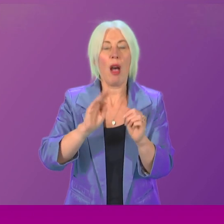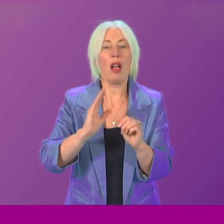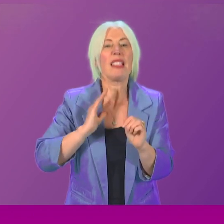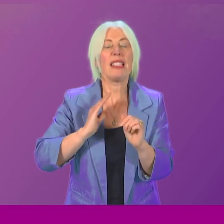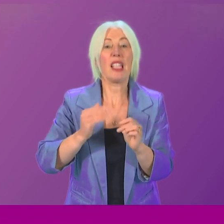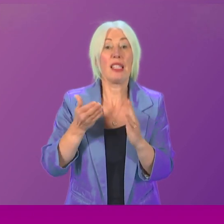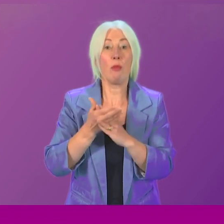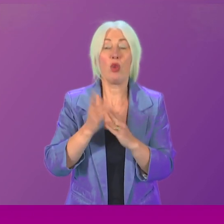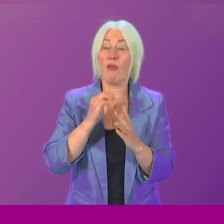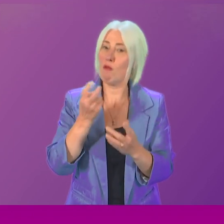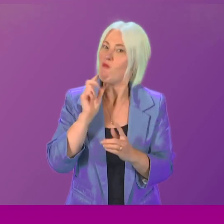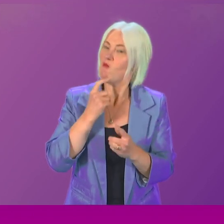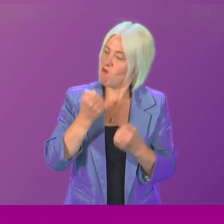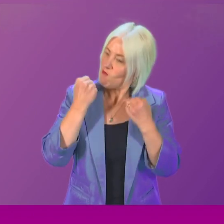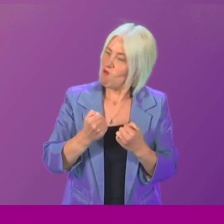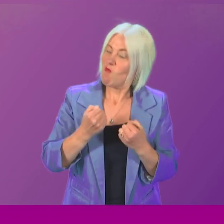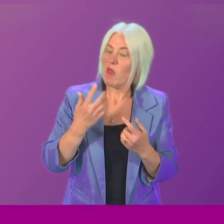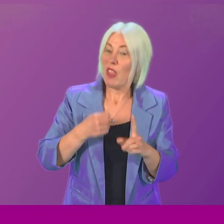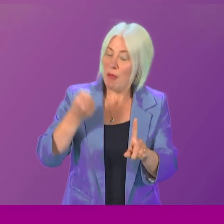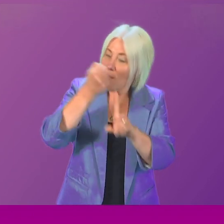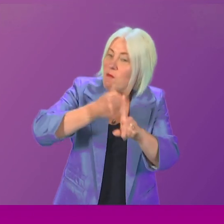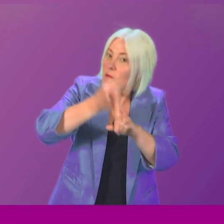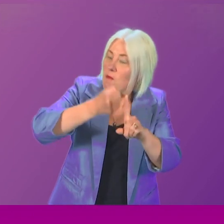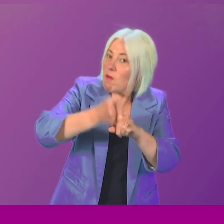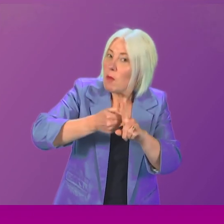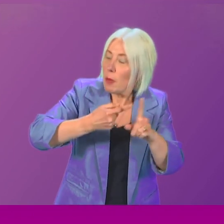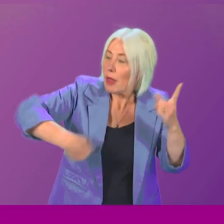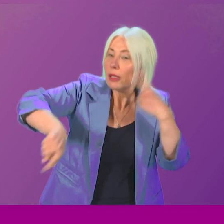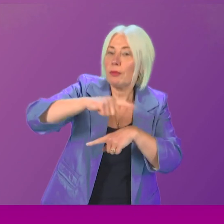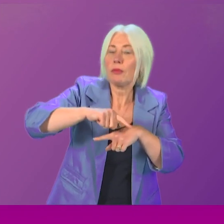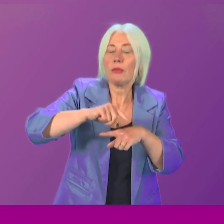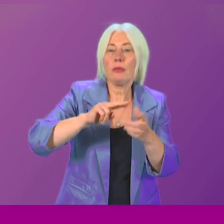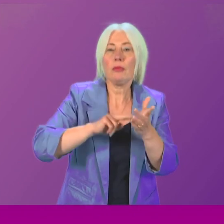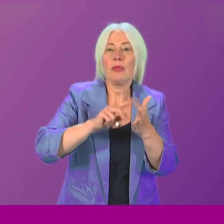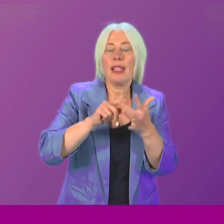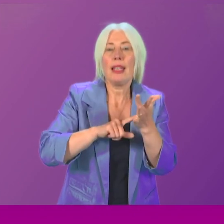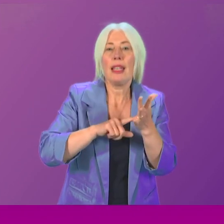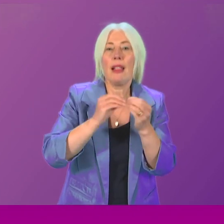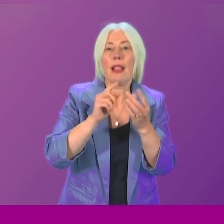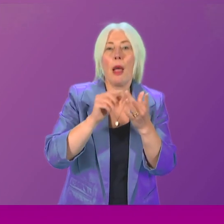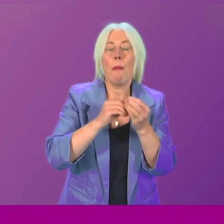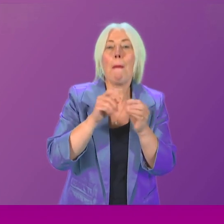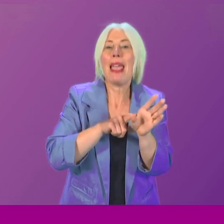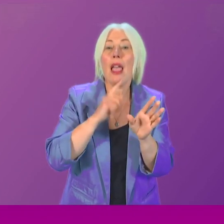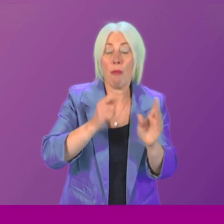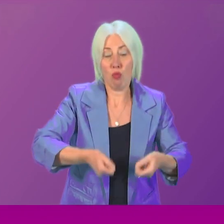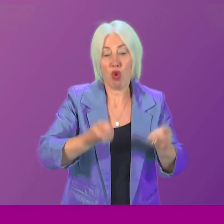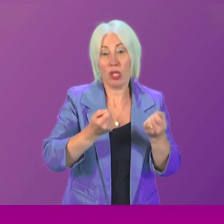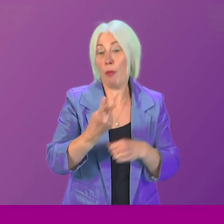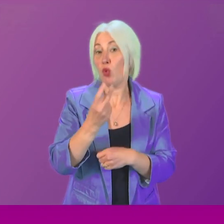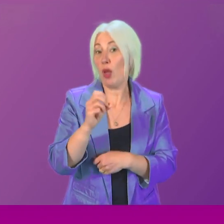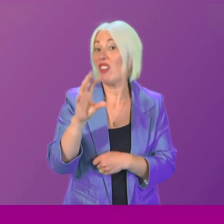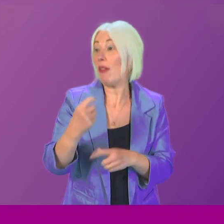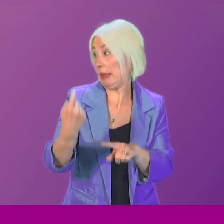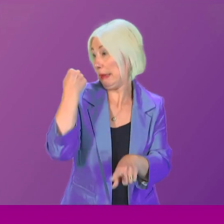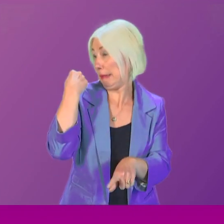MSPs from across parties have lobbied the Scottish Government. It was of course Neil Bibby that first raised this way back in 2015 and